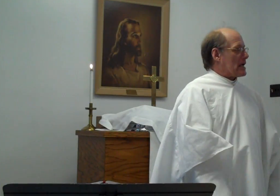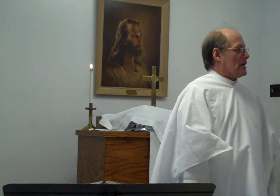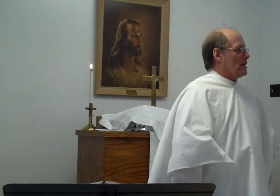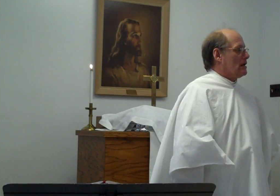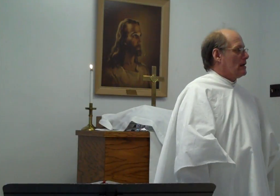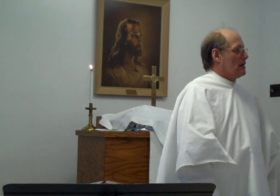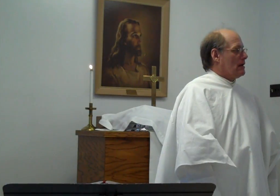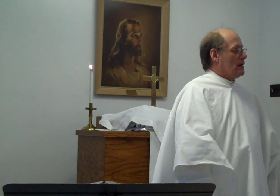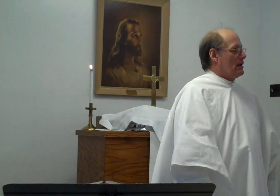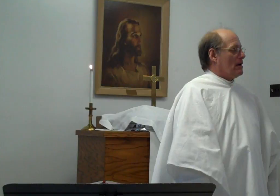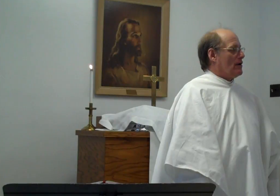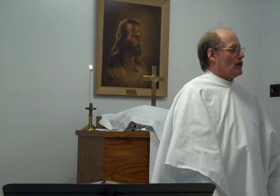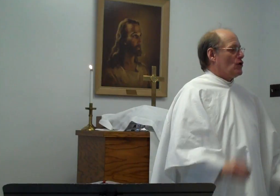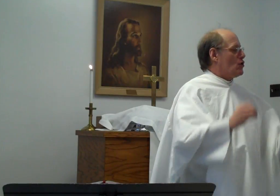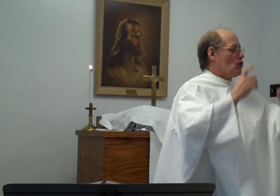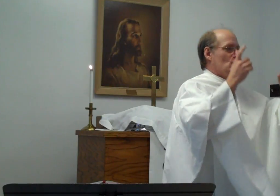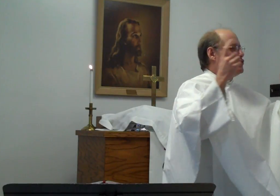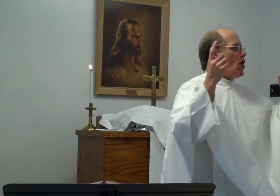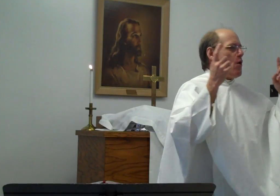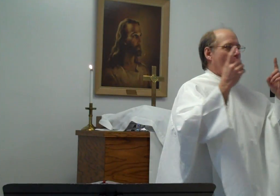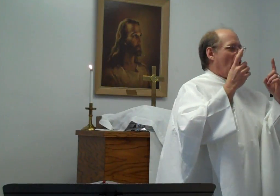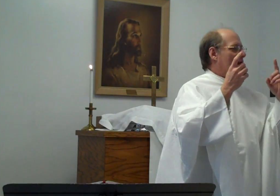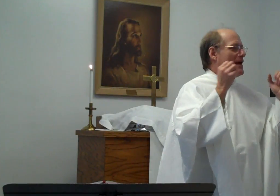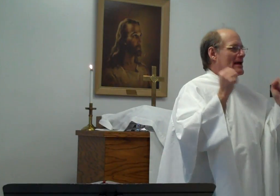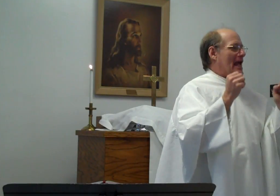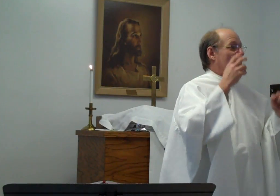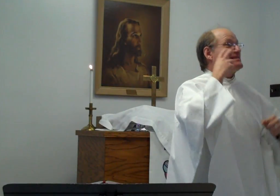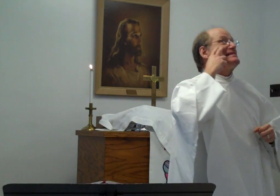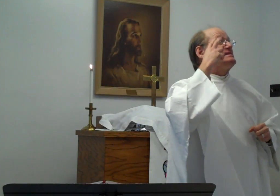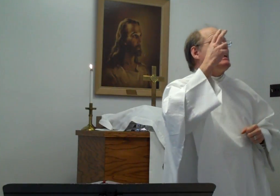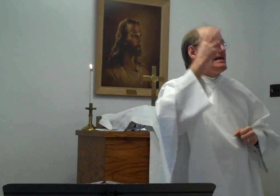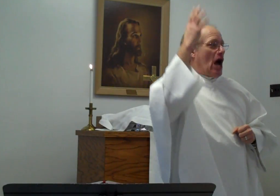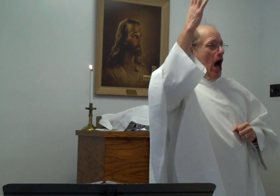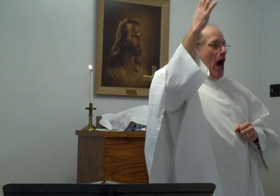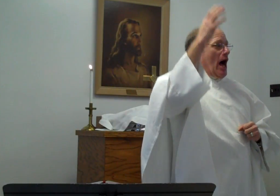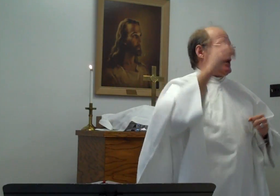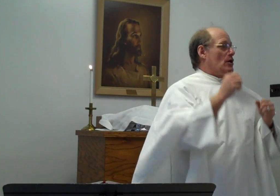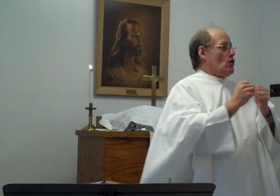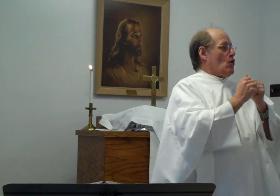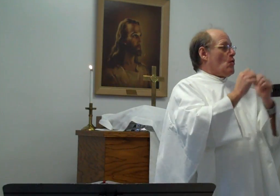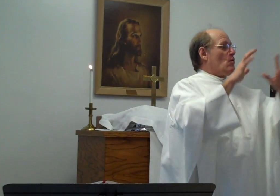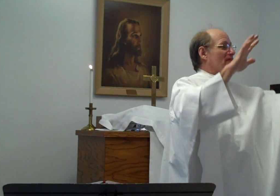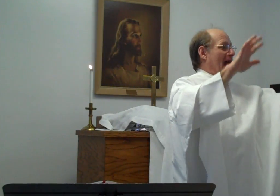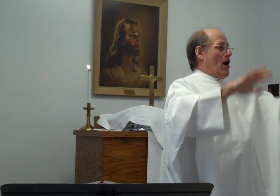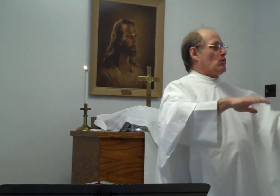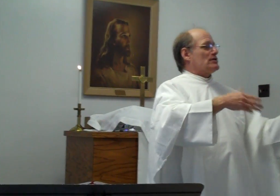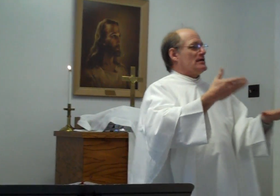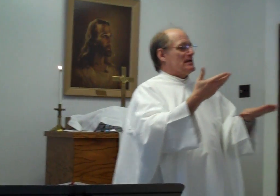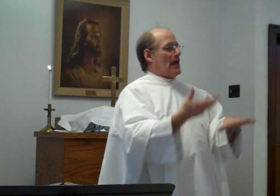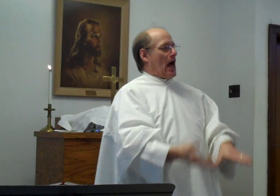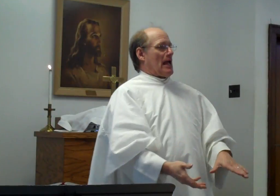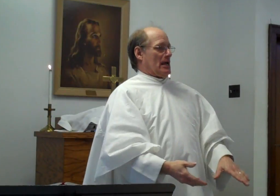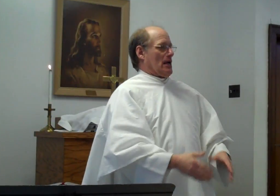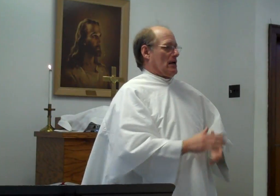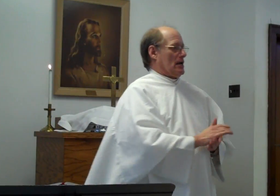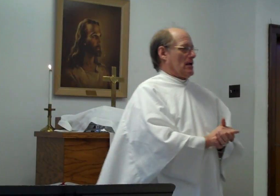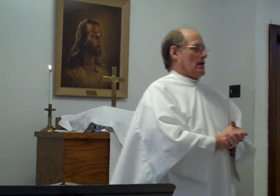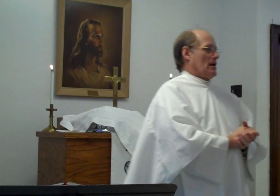No one can see God without dying. No